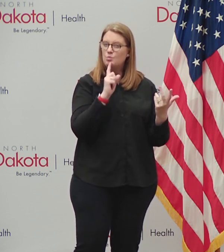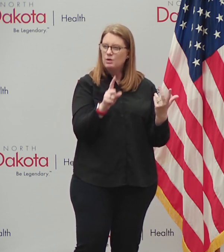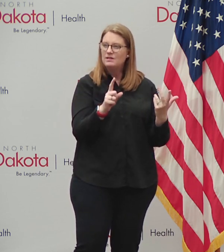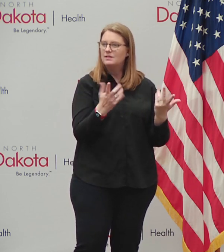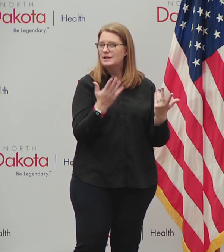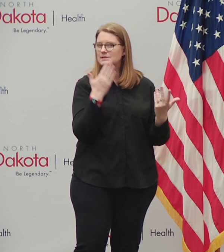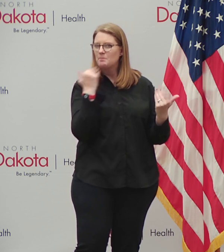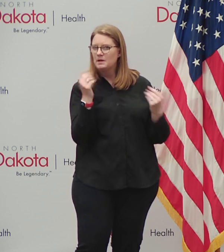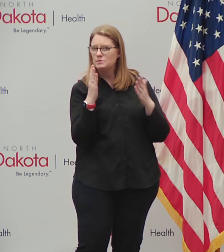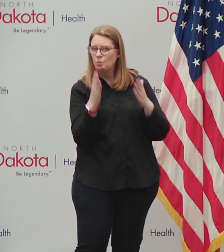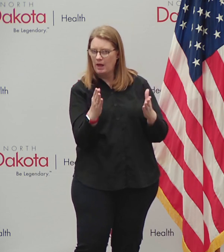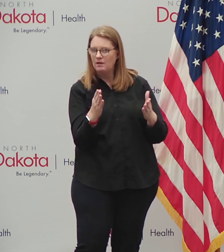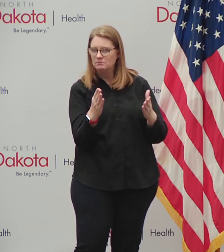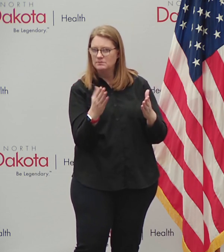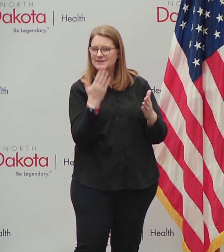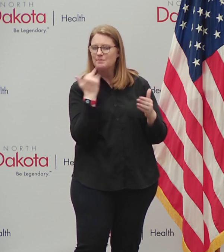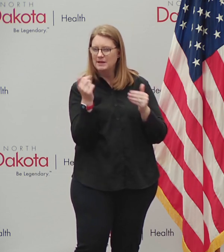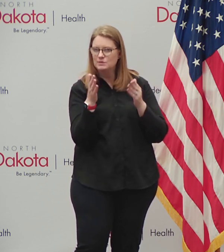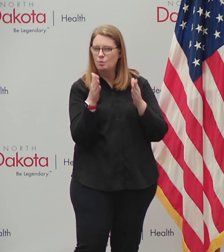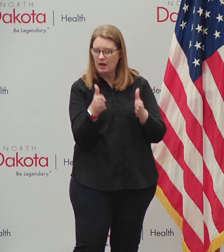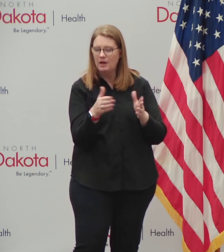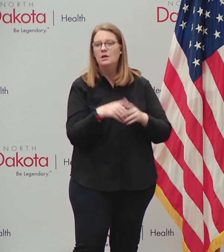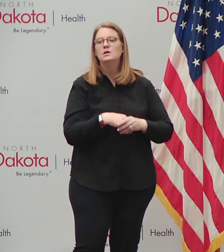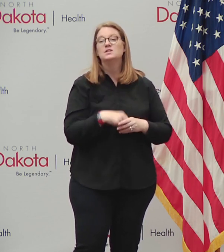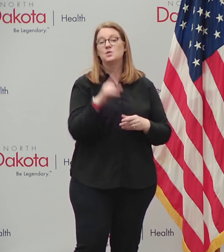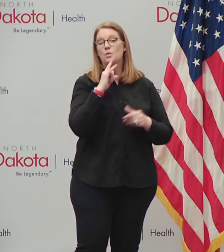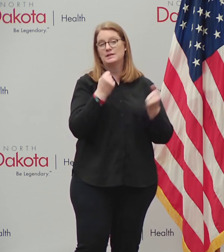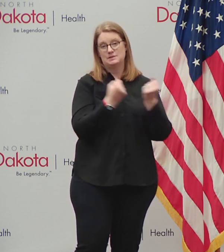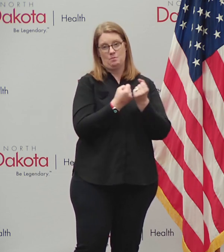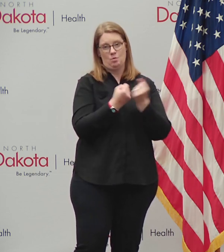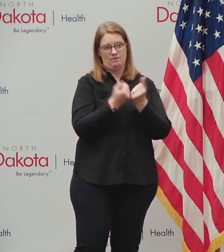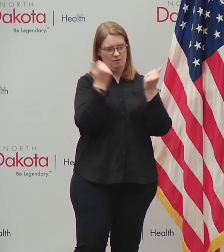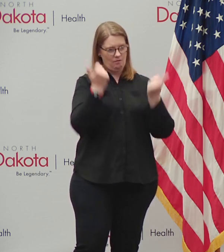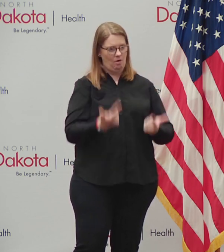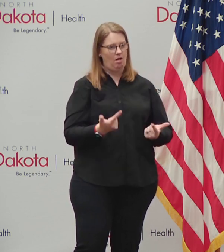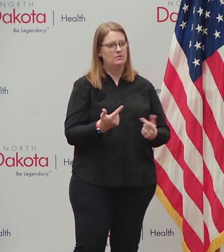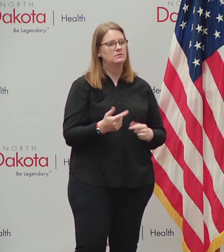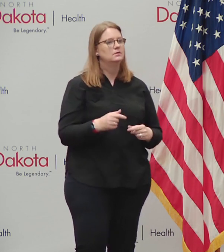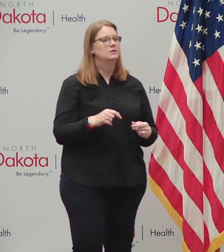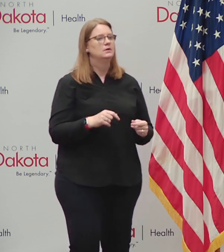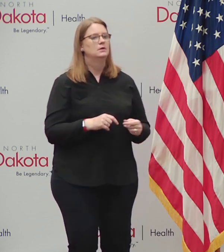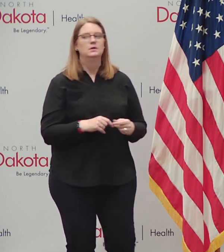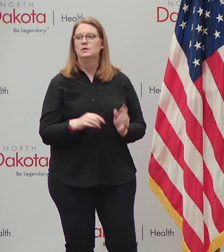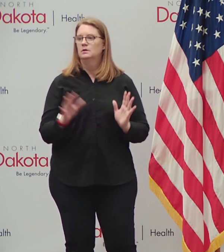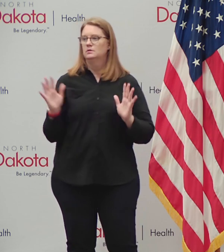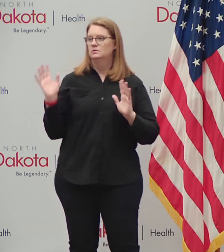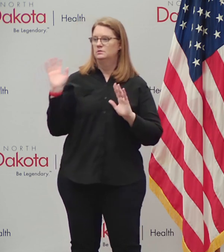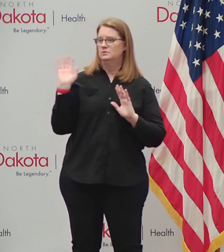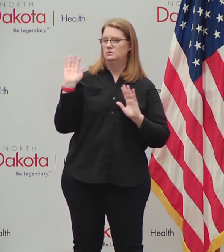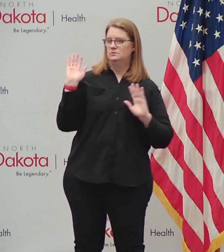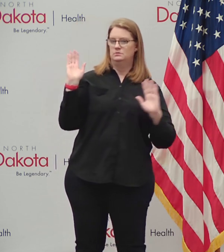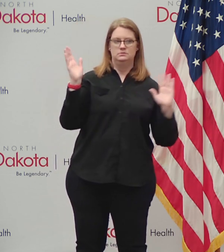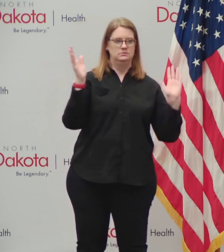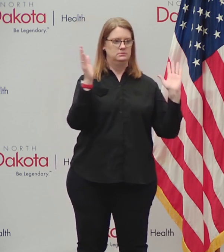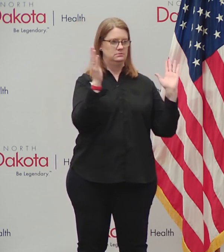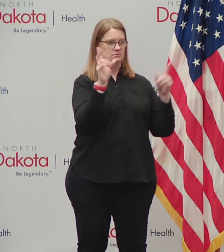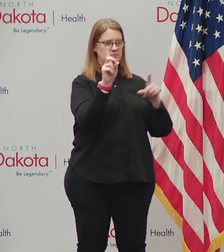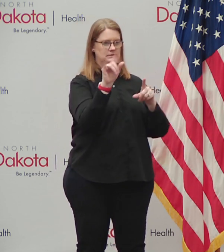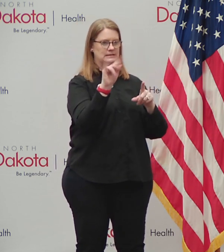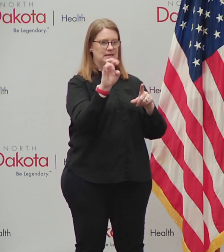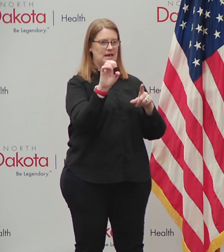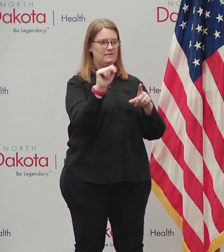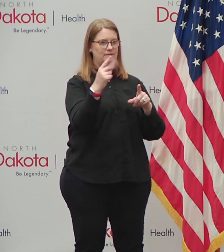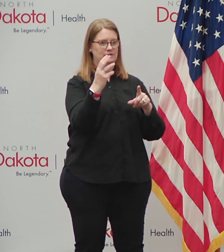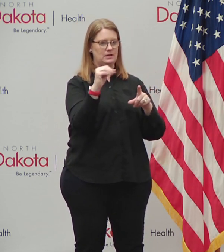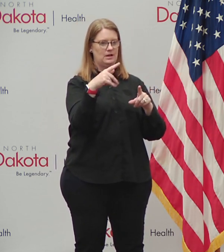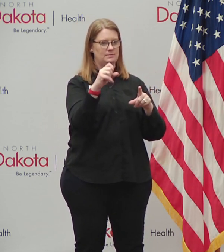enforcement could occur. And so we're certainly supportive of all that. OK, then I'm going to go to I'm going to go to Dave Thompson.